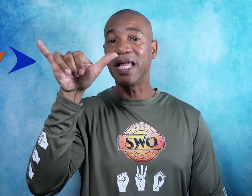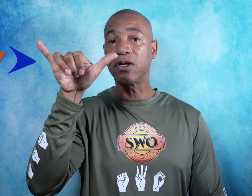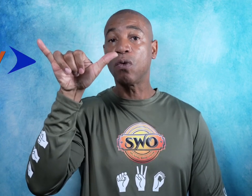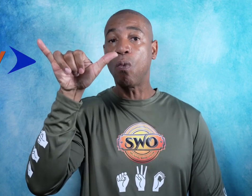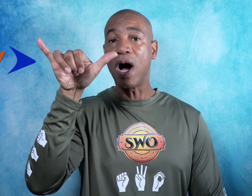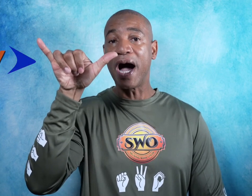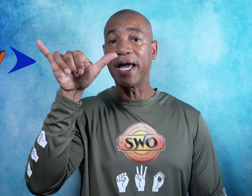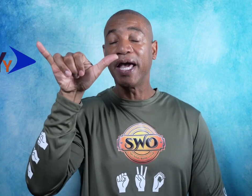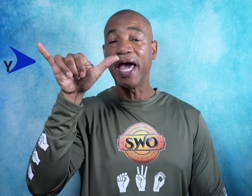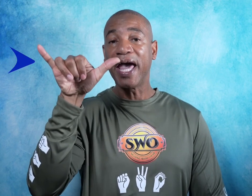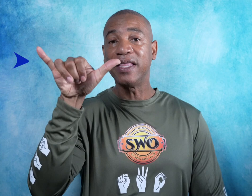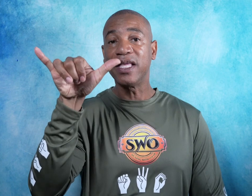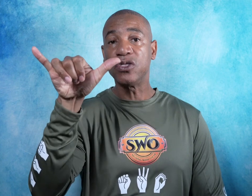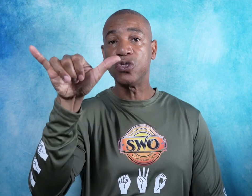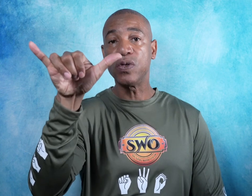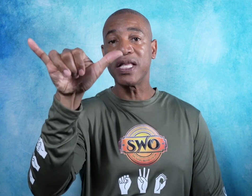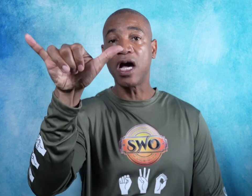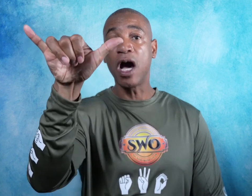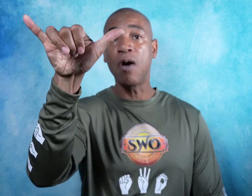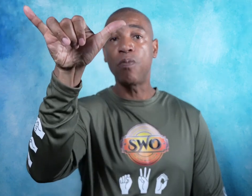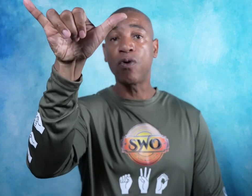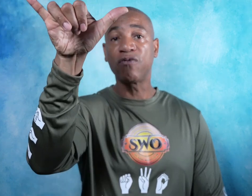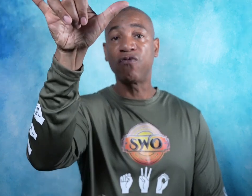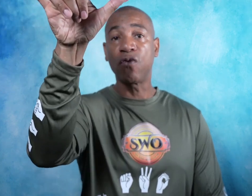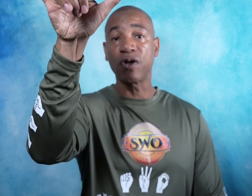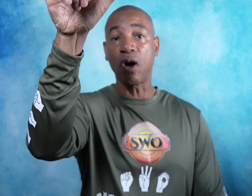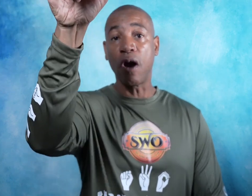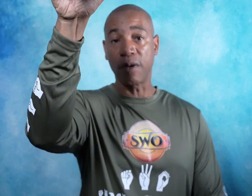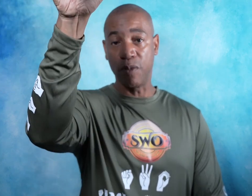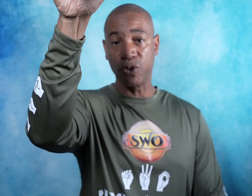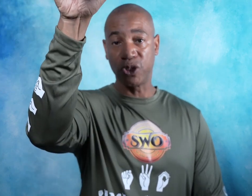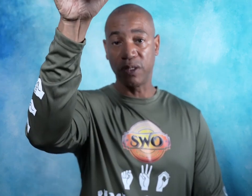letter Y, and then do an upward forward arc motion.